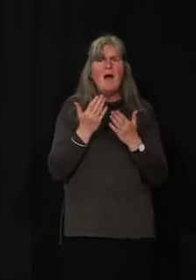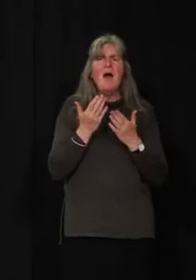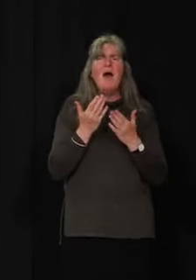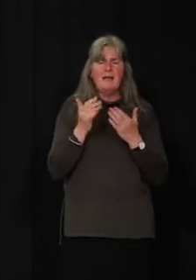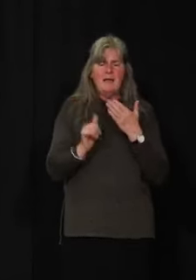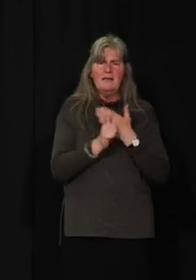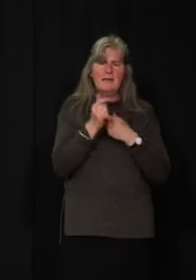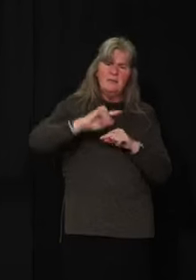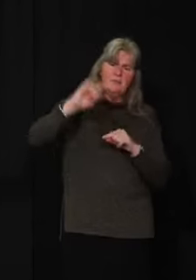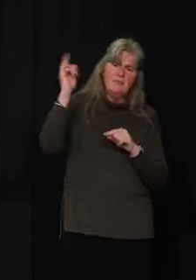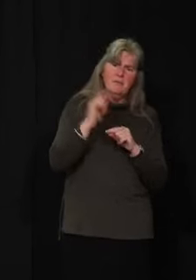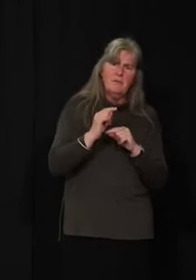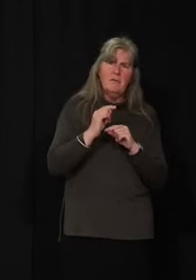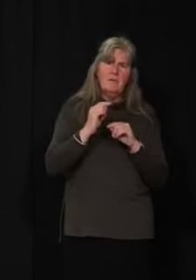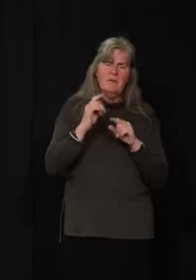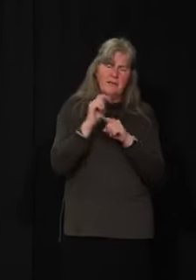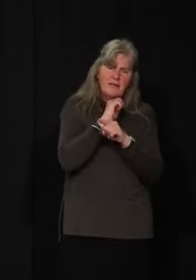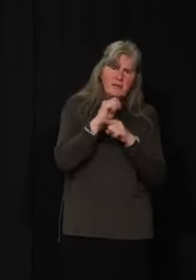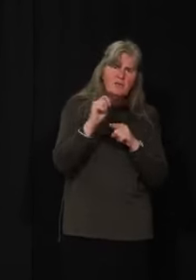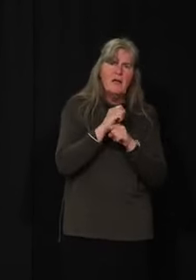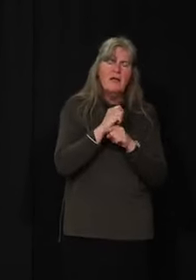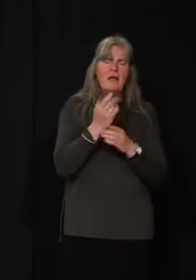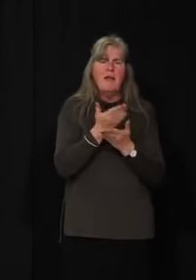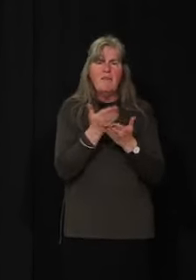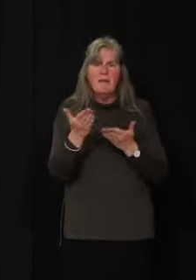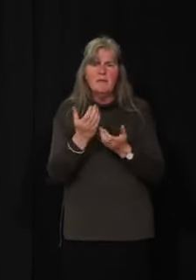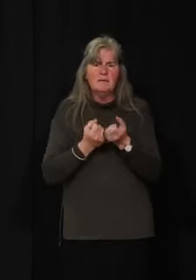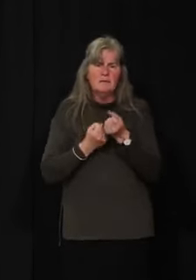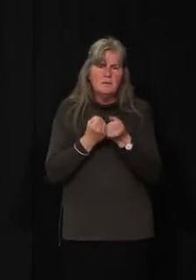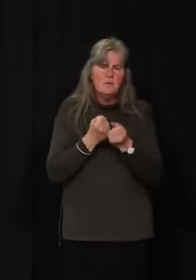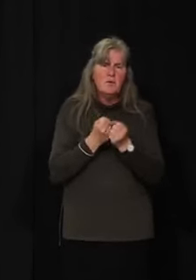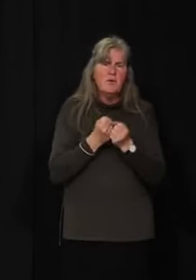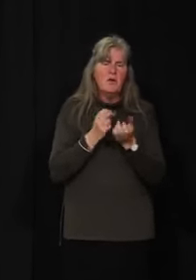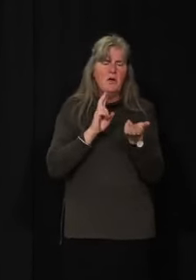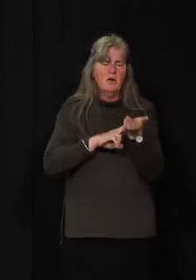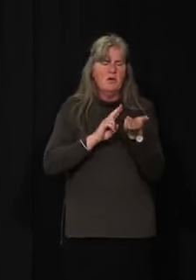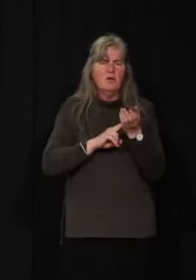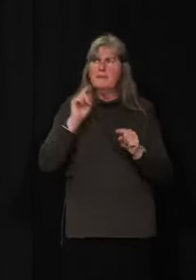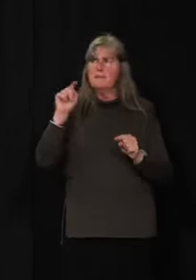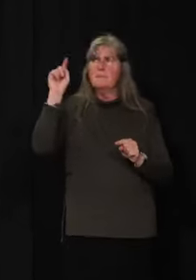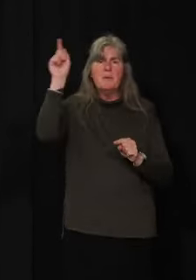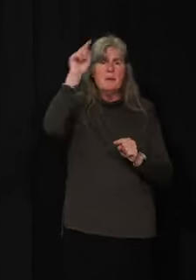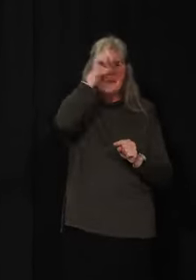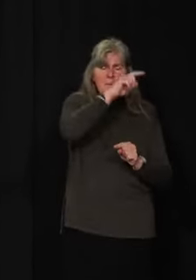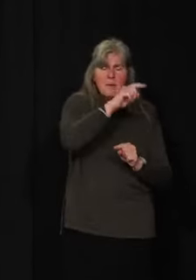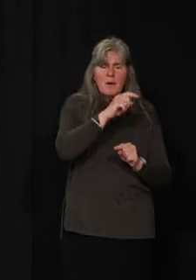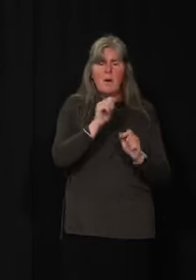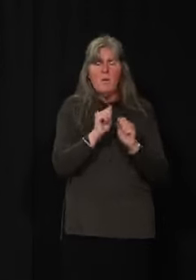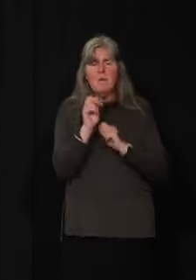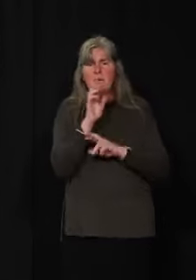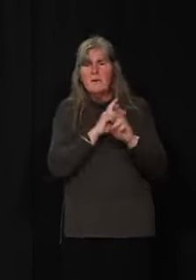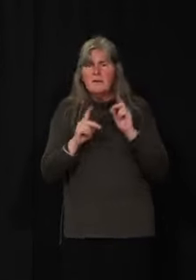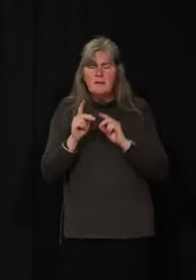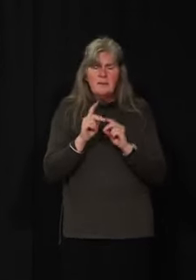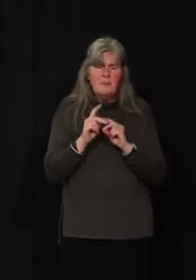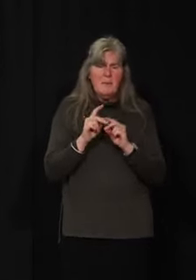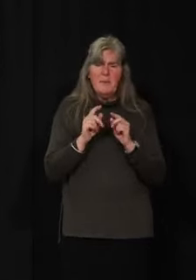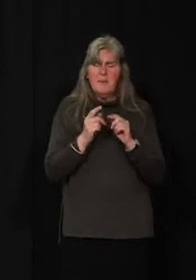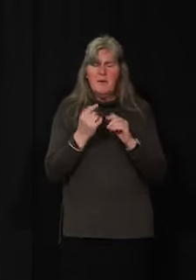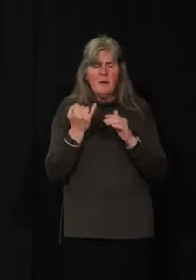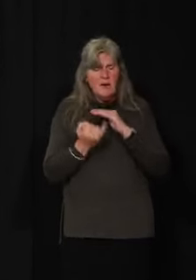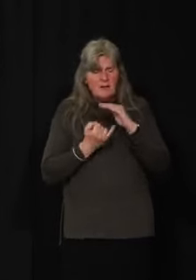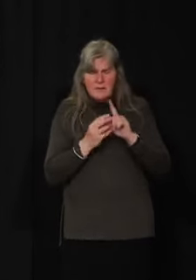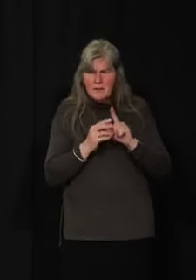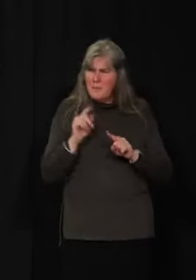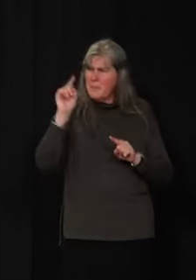education and supplies. We have outreach nurses that are working with marginalized populations where needed on